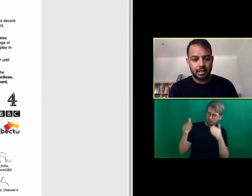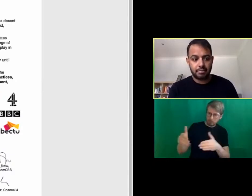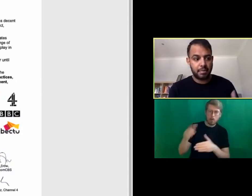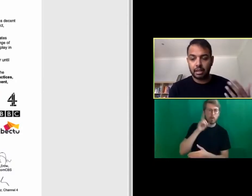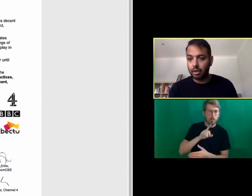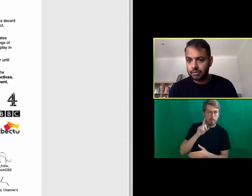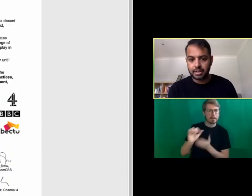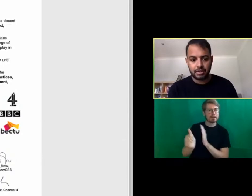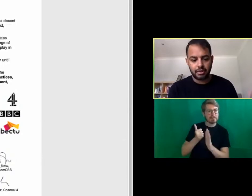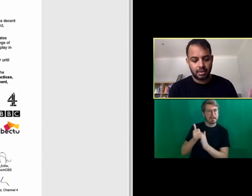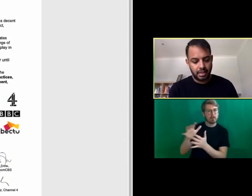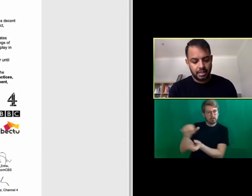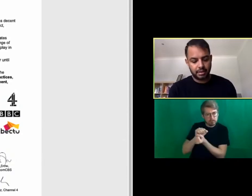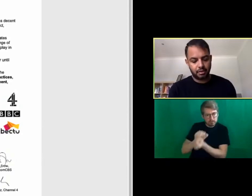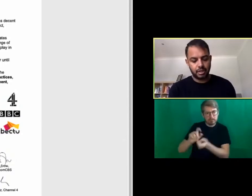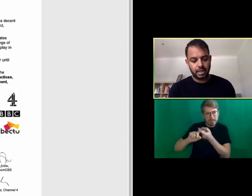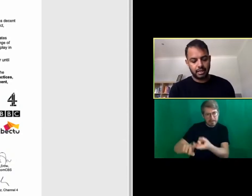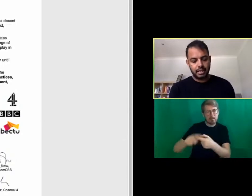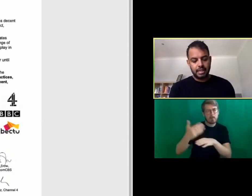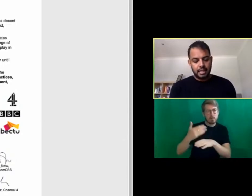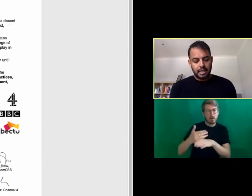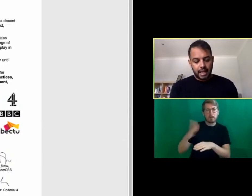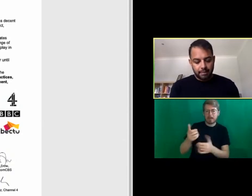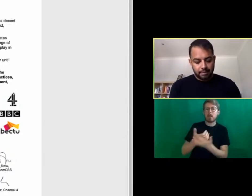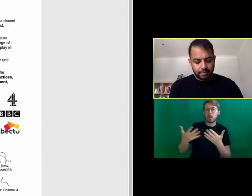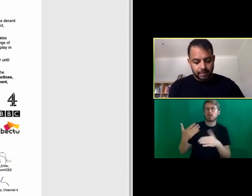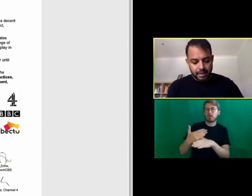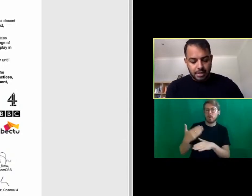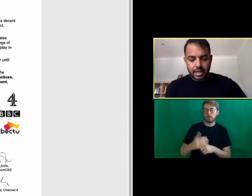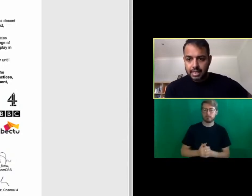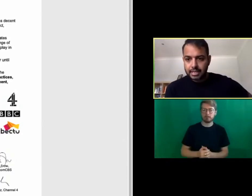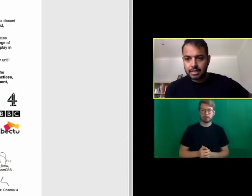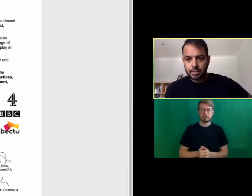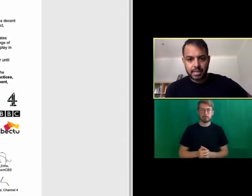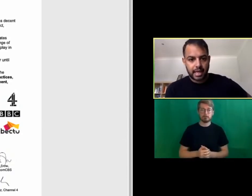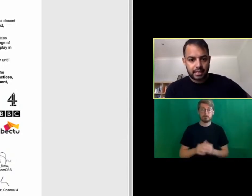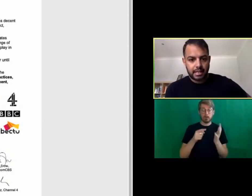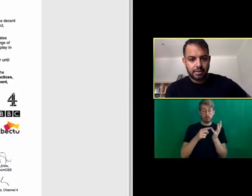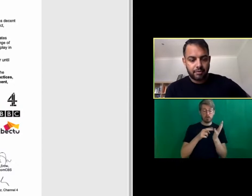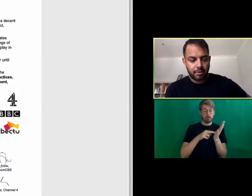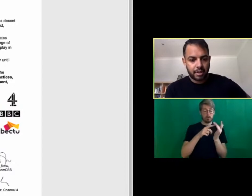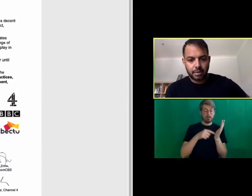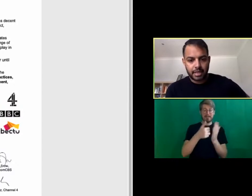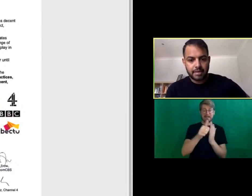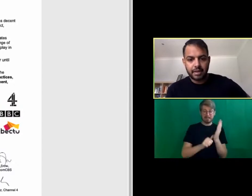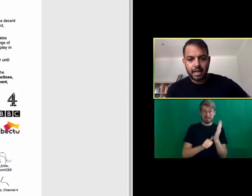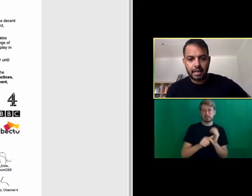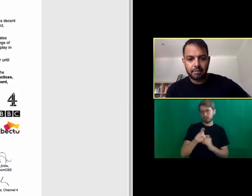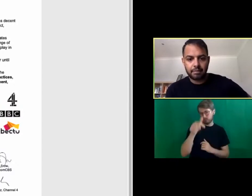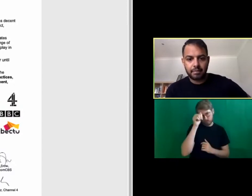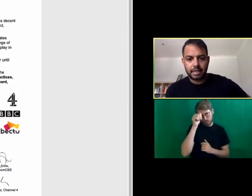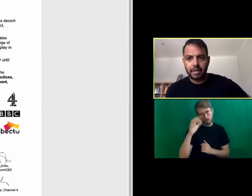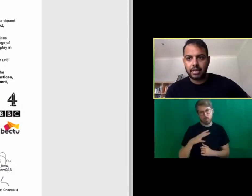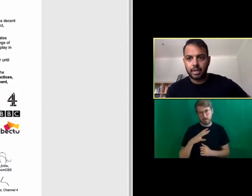uh putting a lot of sessions on doing a lot of work um the unit list Judwin Stanley who everyone knows I believe